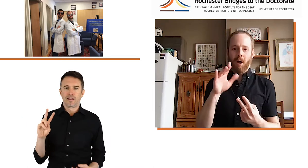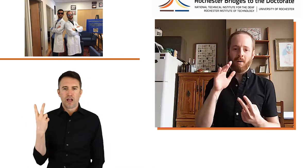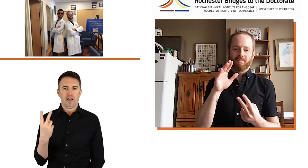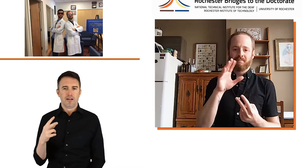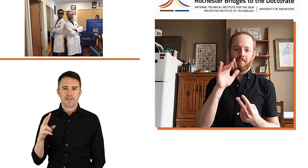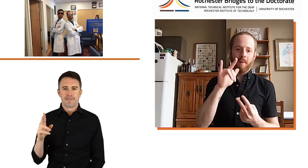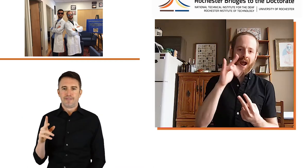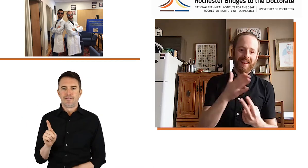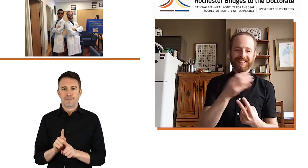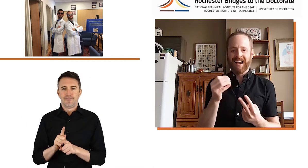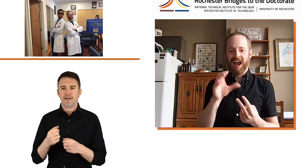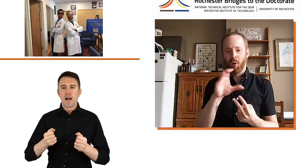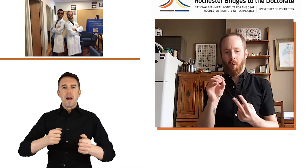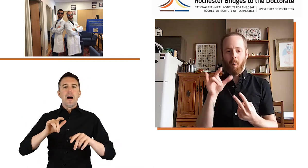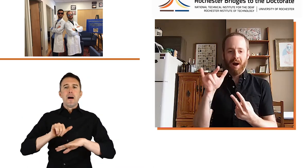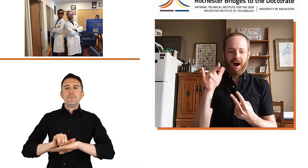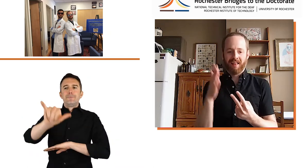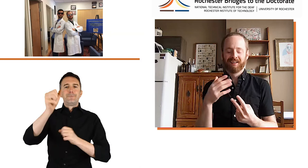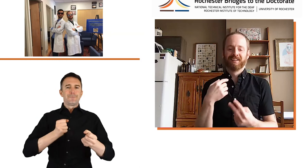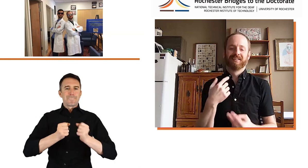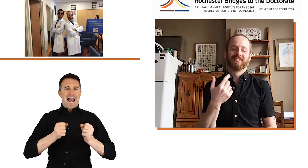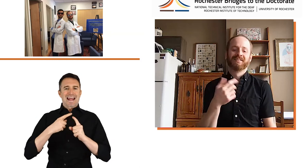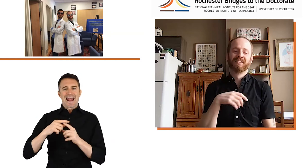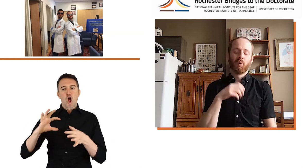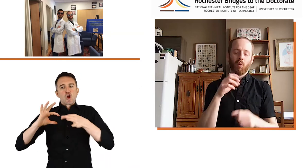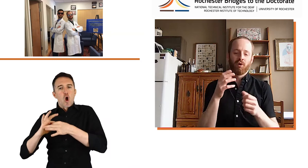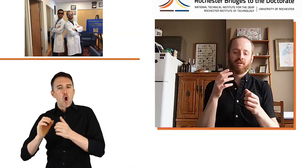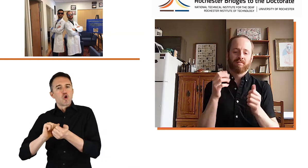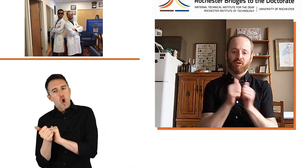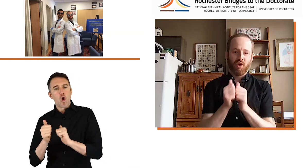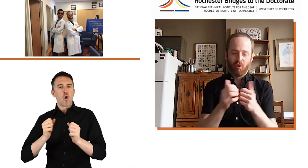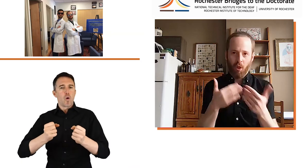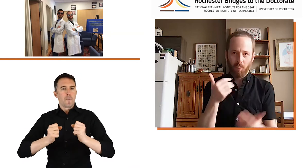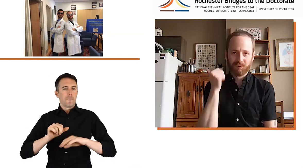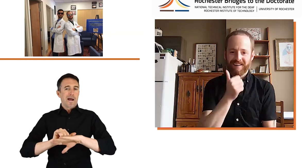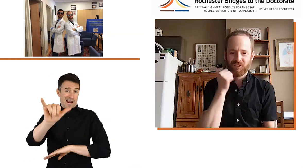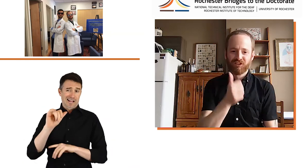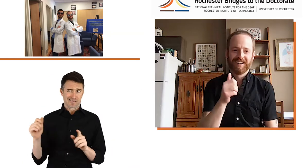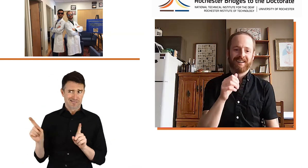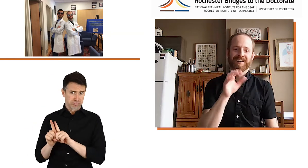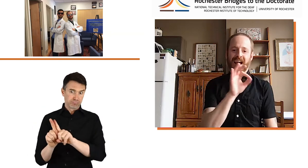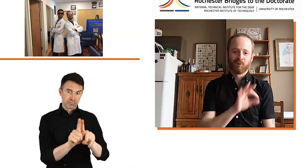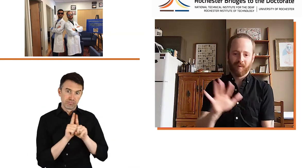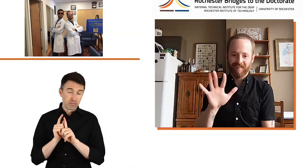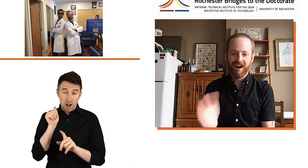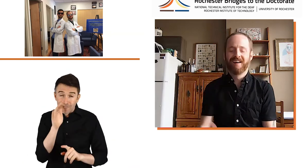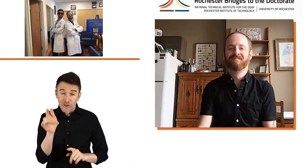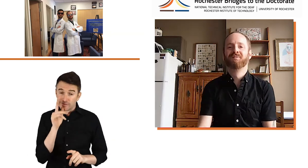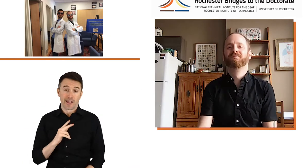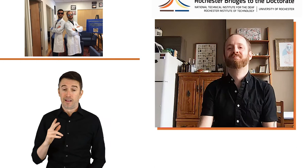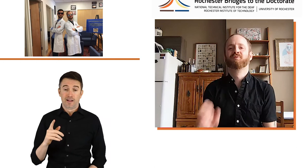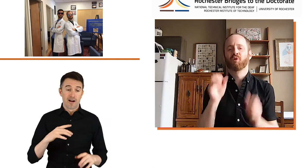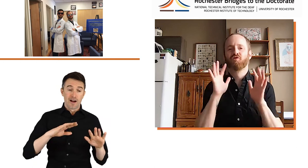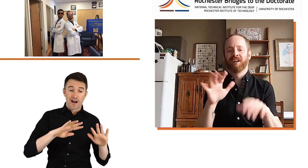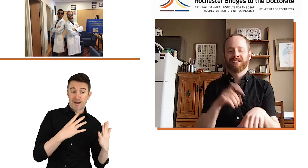the pilot and co-pilot of the program. We were together almost every day, nine to five.